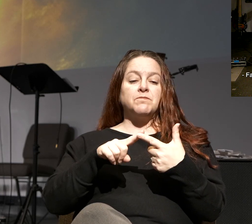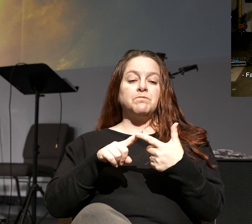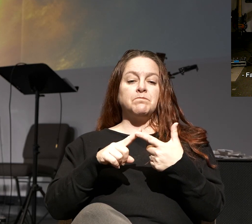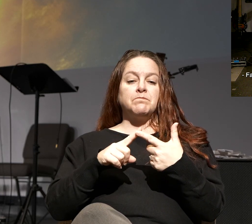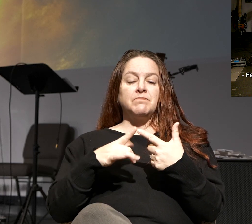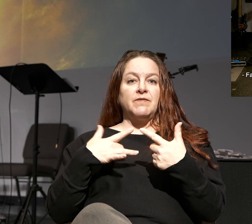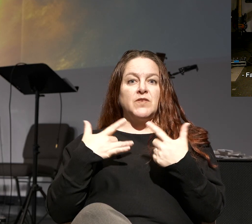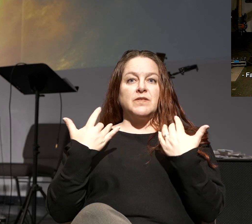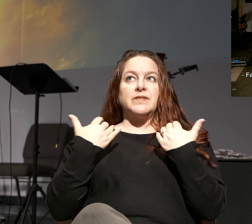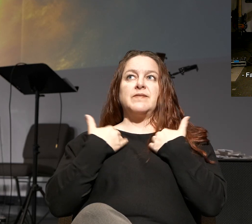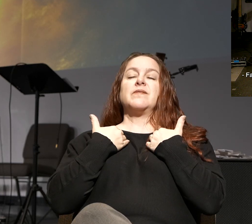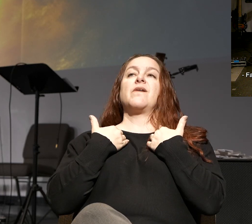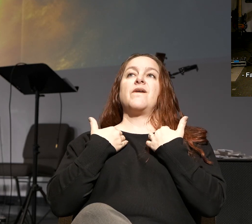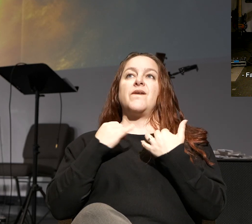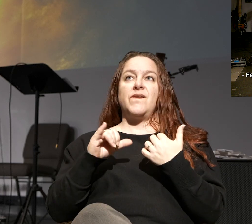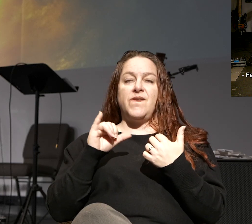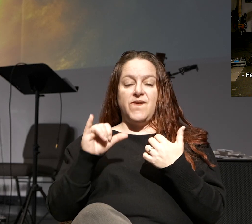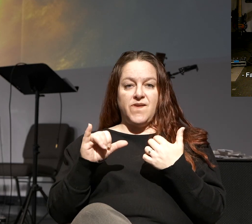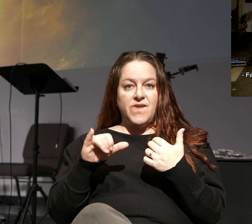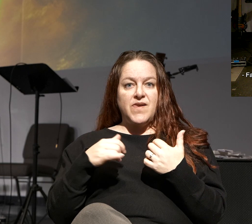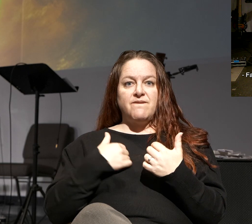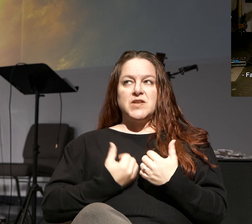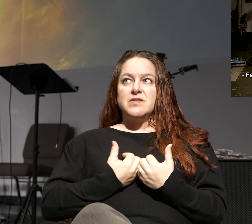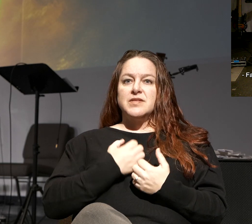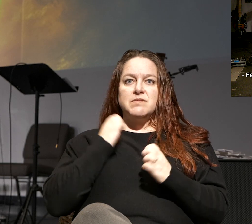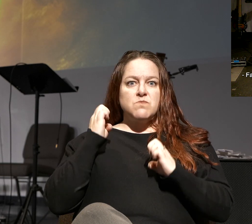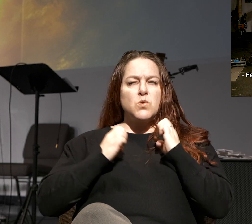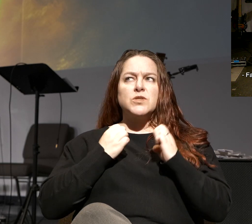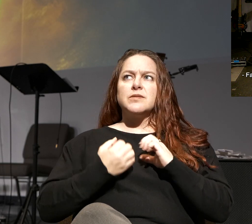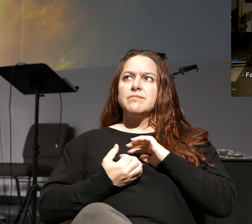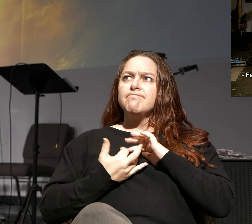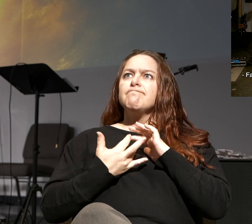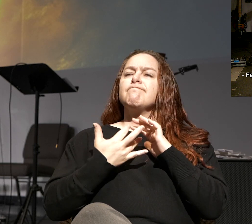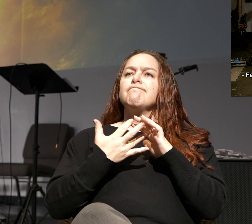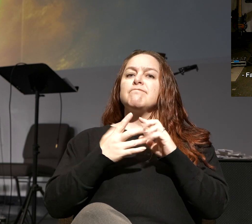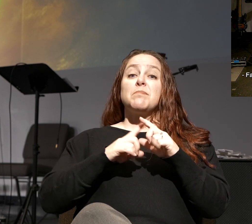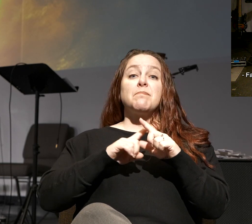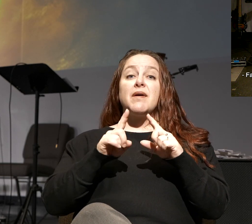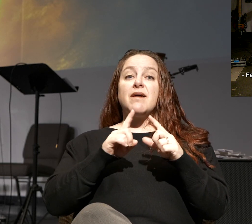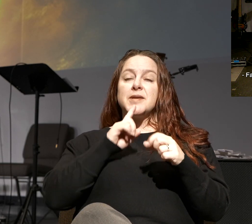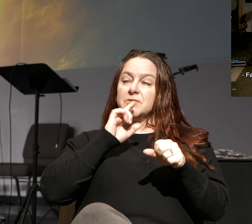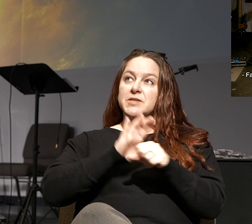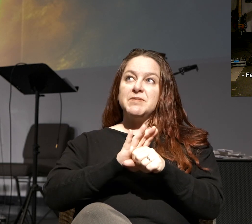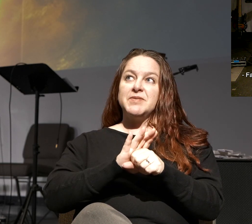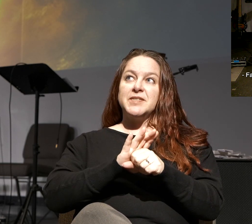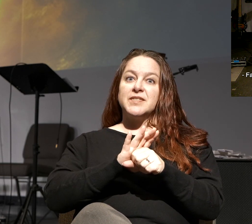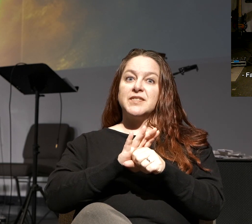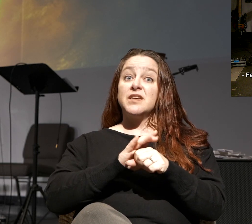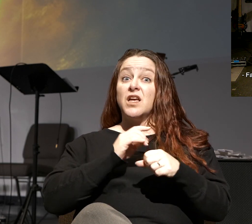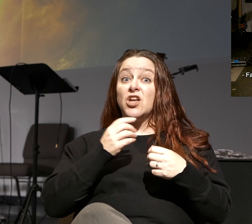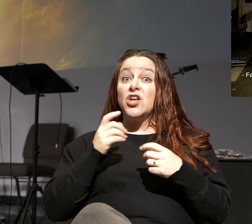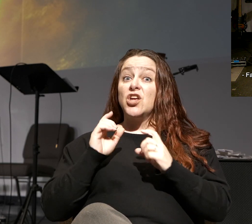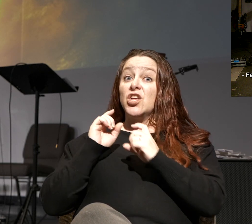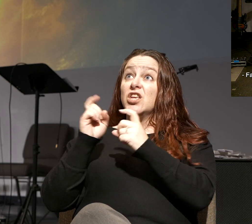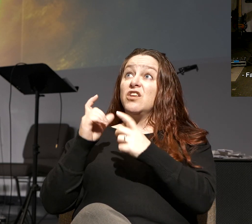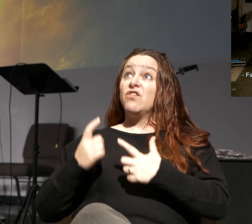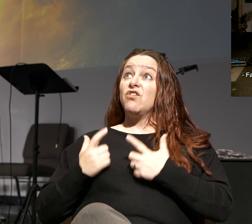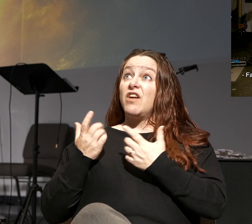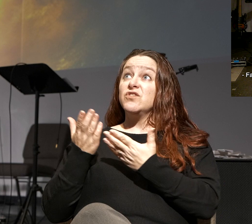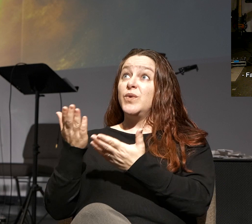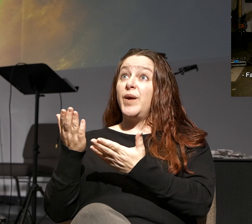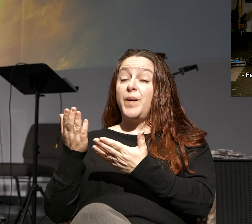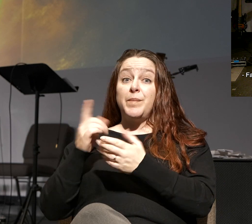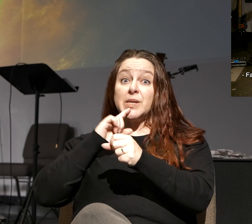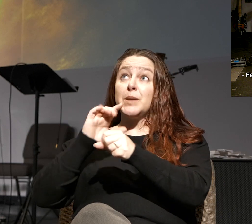comprehension and then conviction. You can be stirred emotionally, but you've got to make a commitment. And when you make a commitment and you give your life to Him, then you